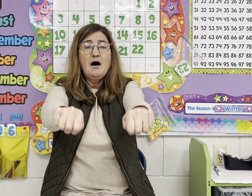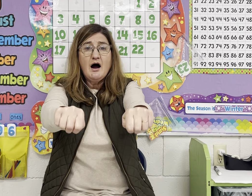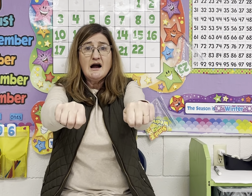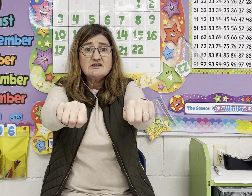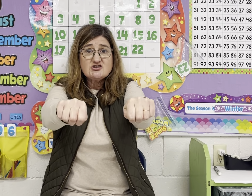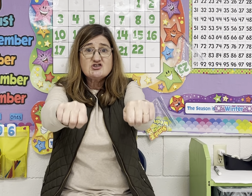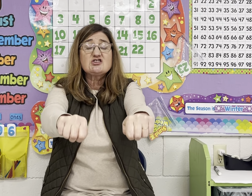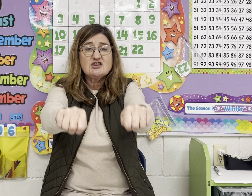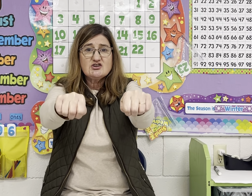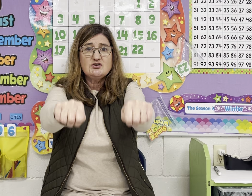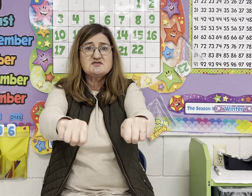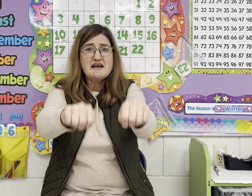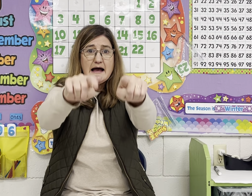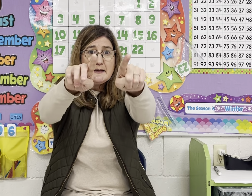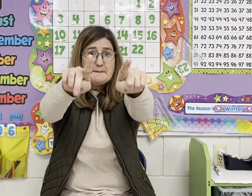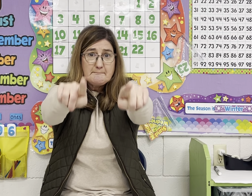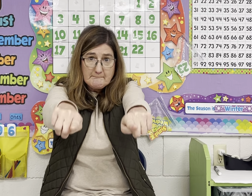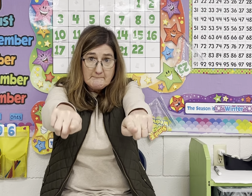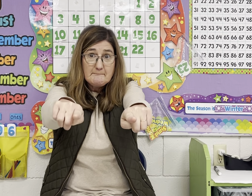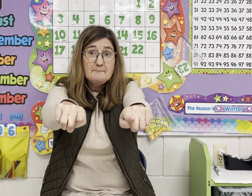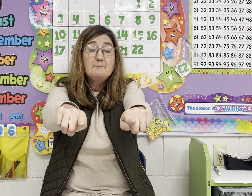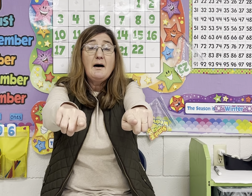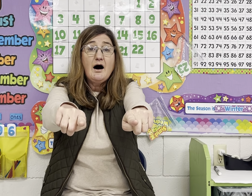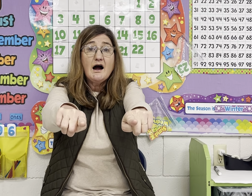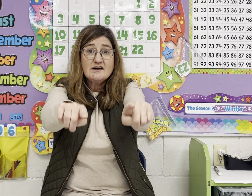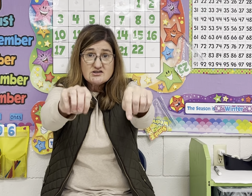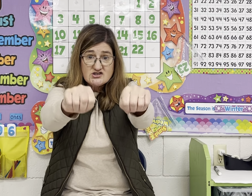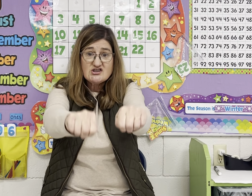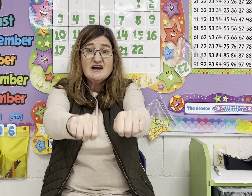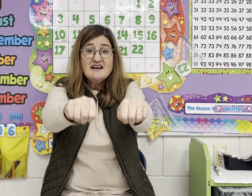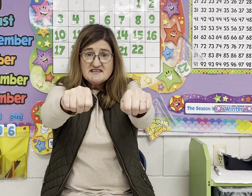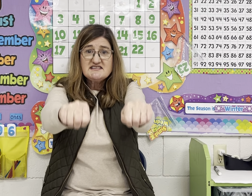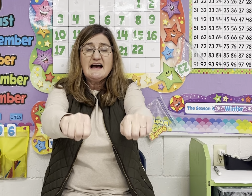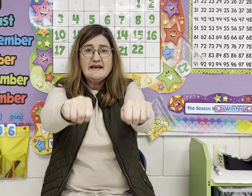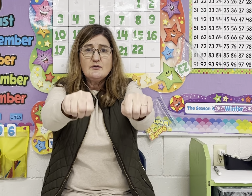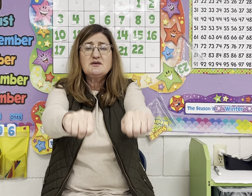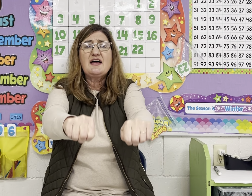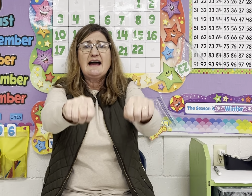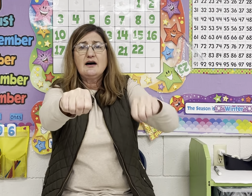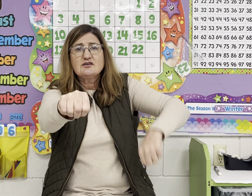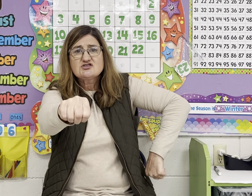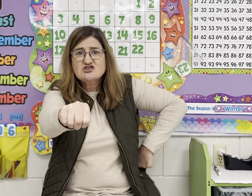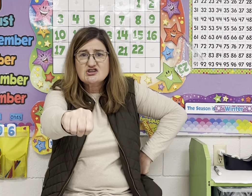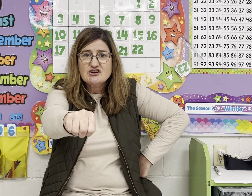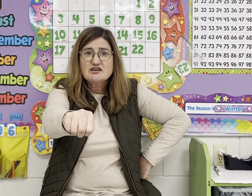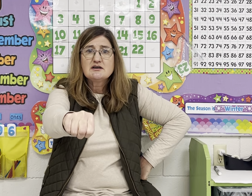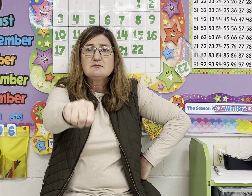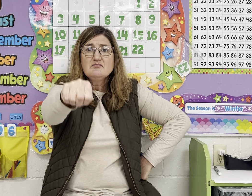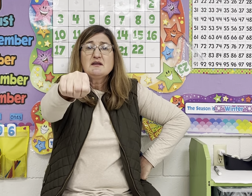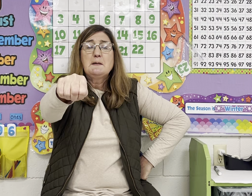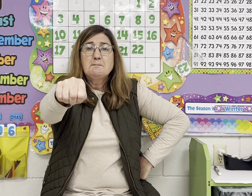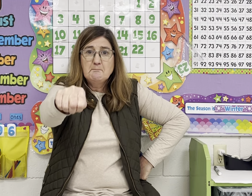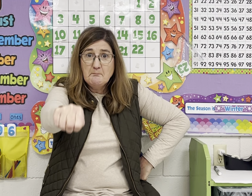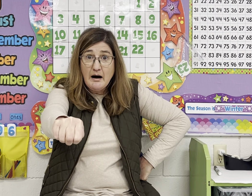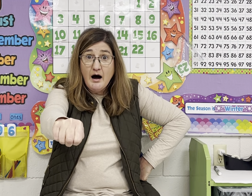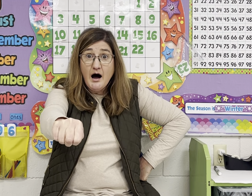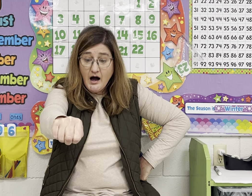March. You say march. Say it without ch. Mar.